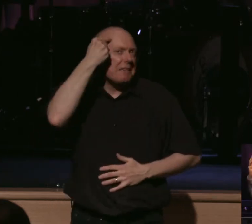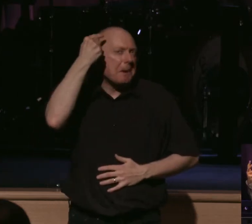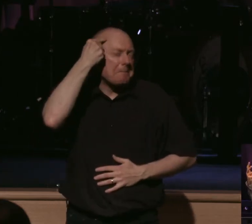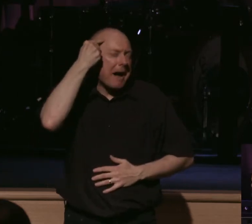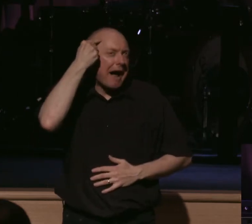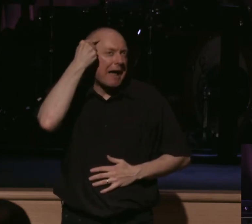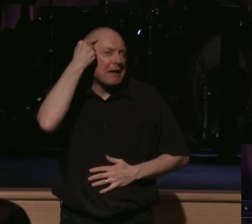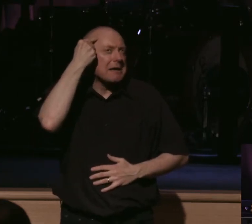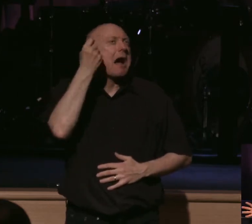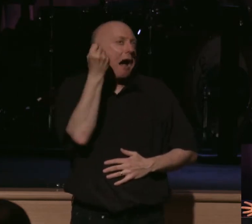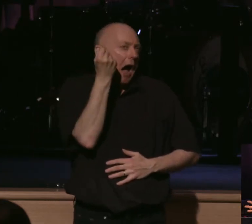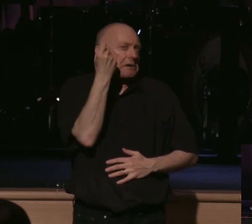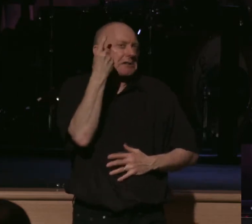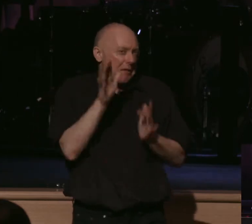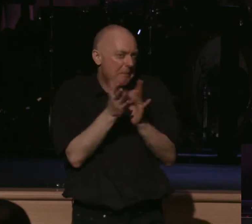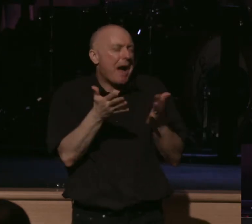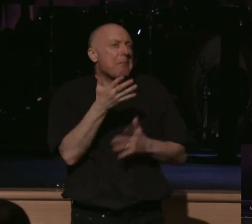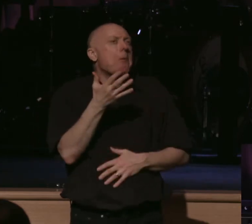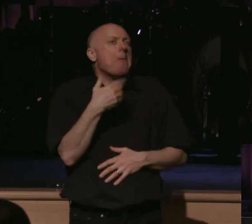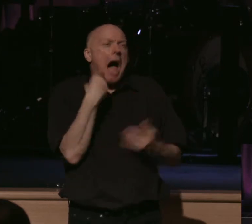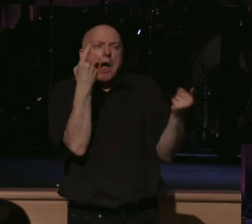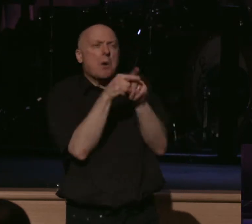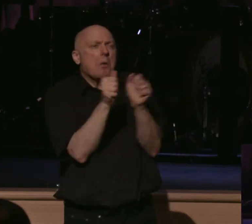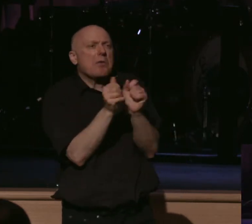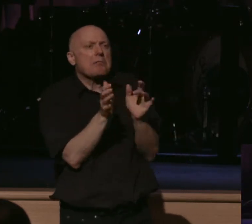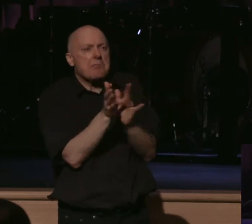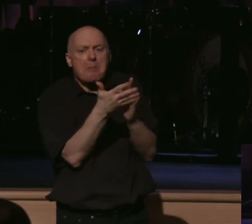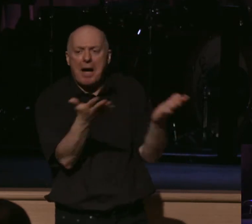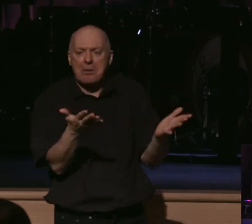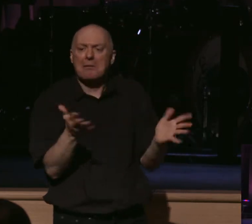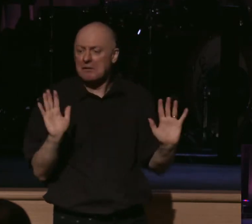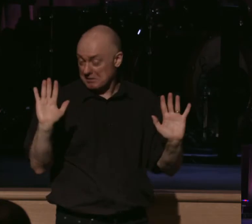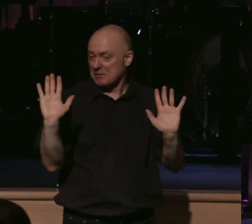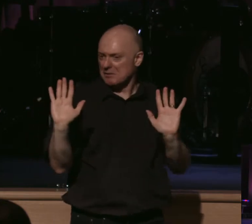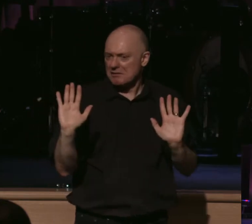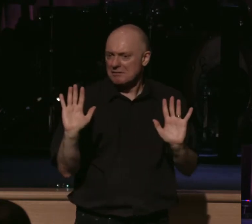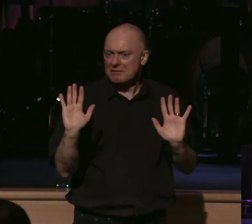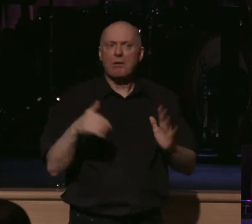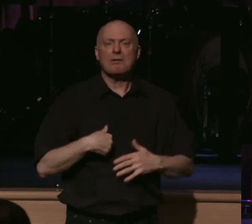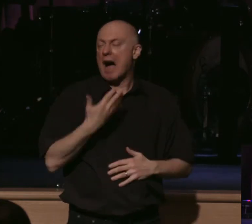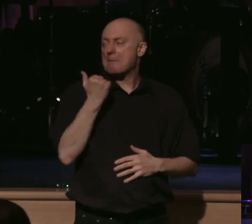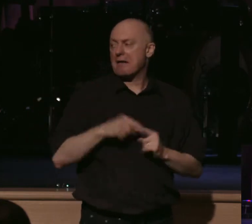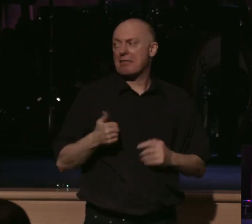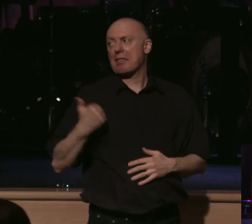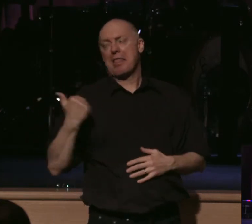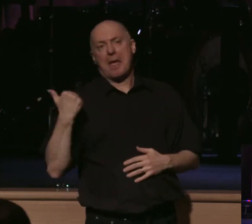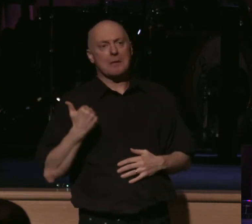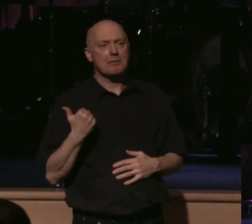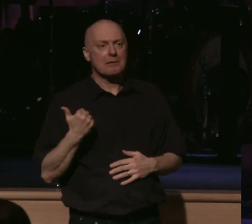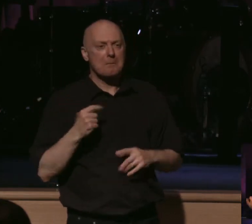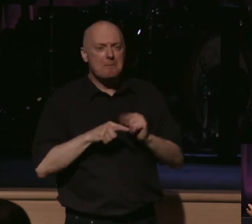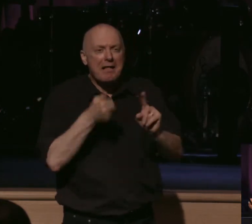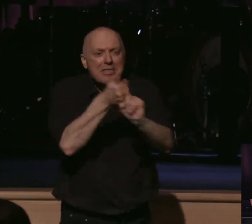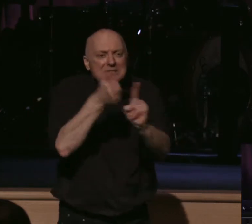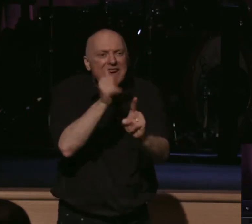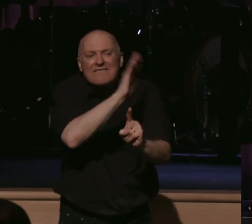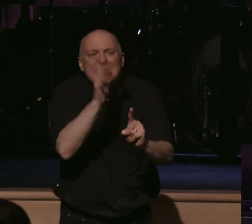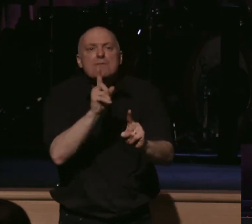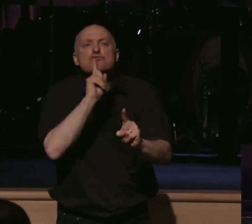agreement with something biblical. They might do some good works to make themselves feel better than being better than the person beside them. But they've never surrendered truly